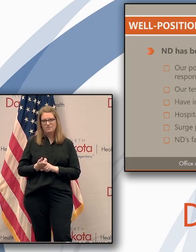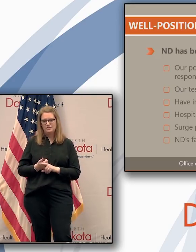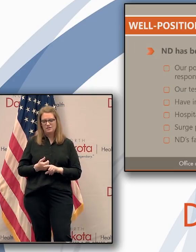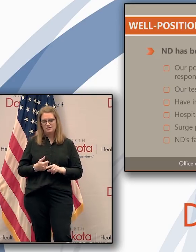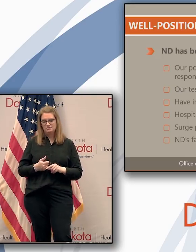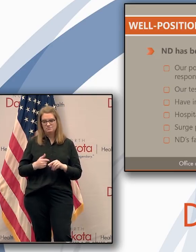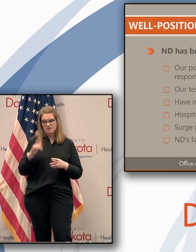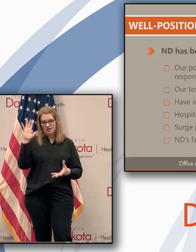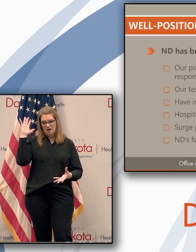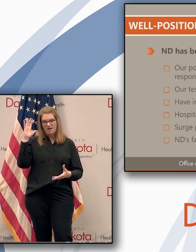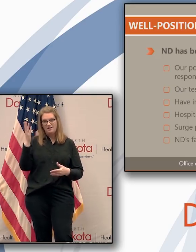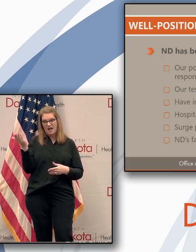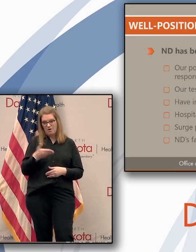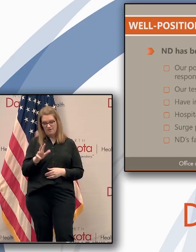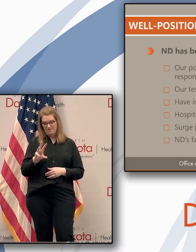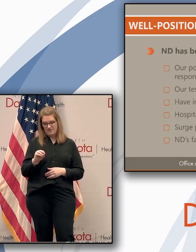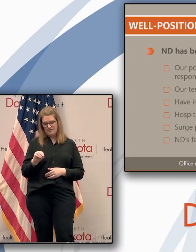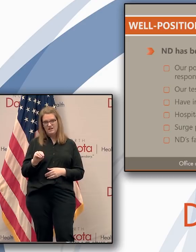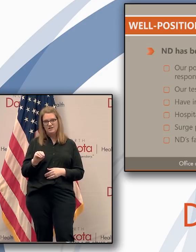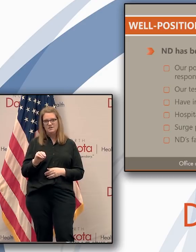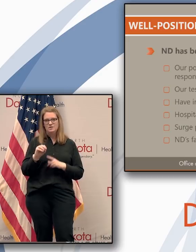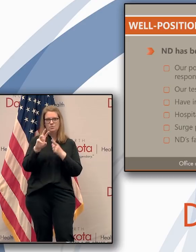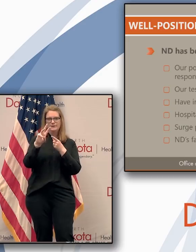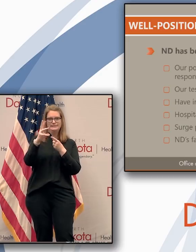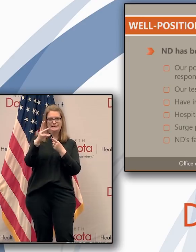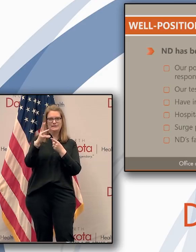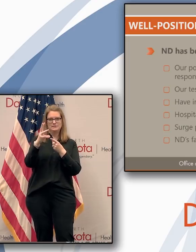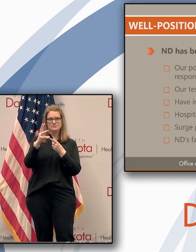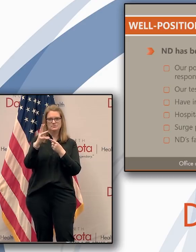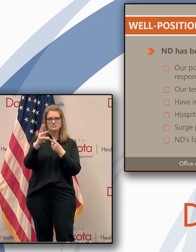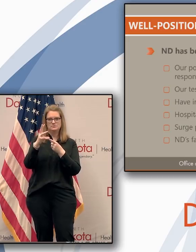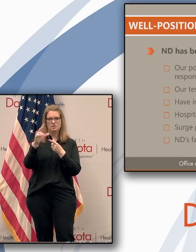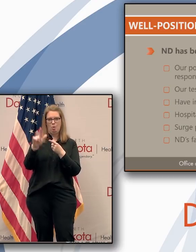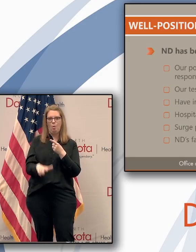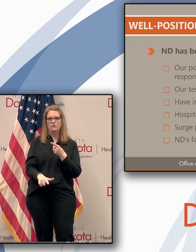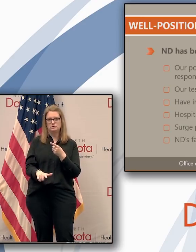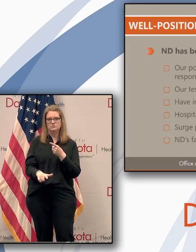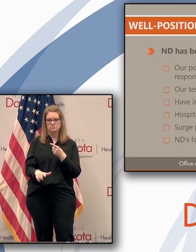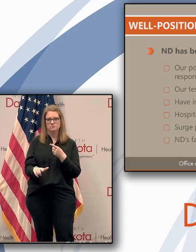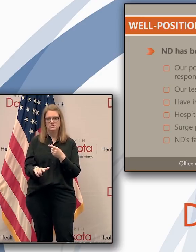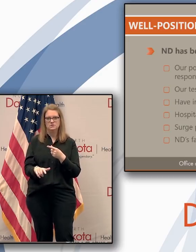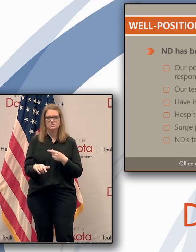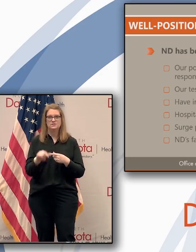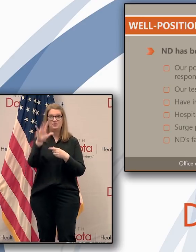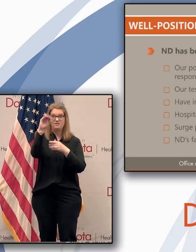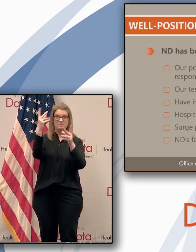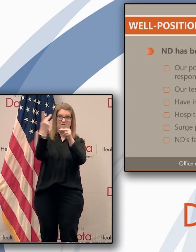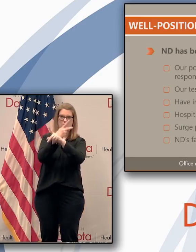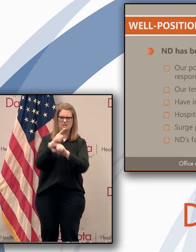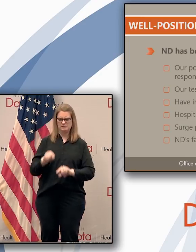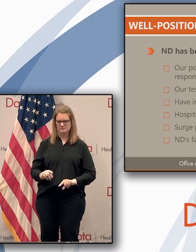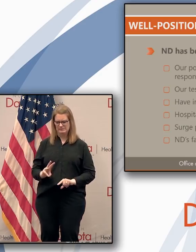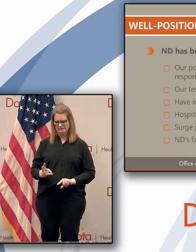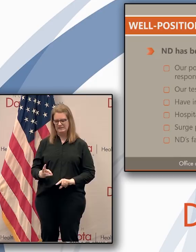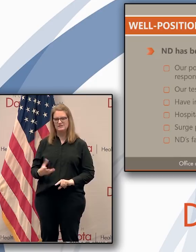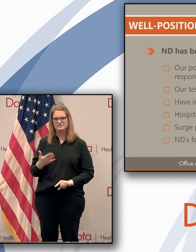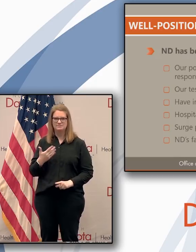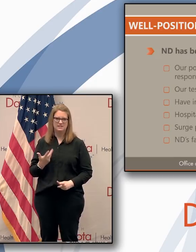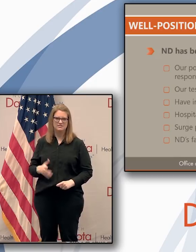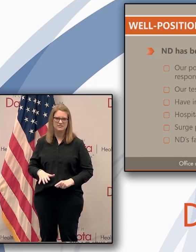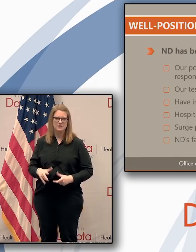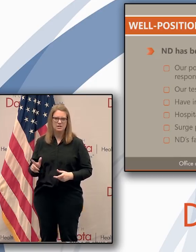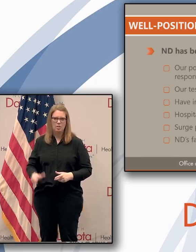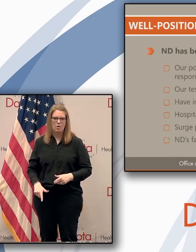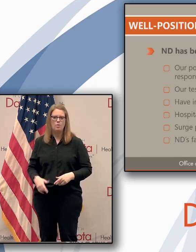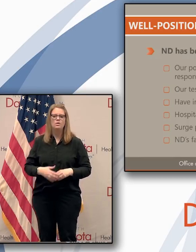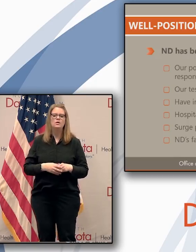there are lots of lots of things that give us a lot of encouragement. The next thing I want to say is where